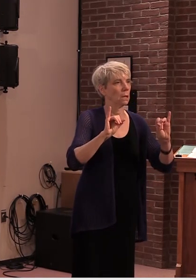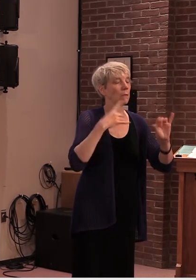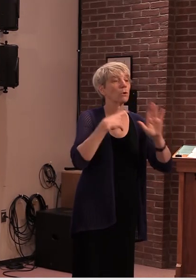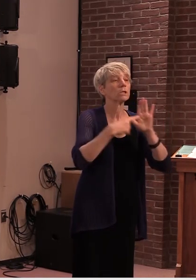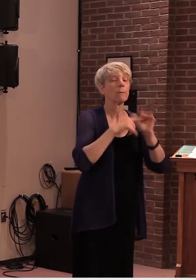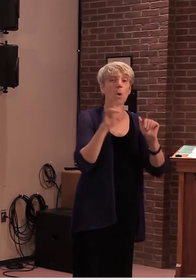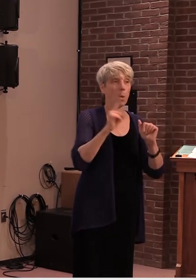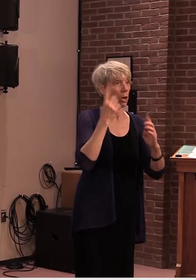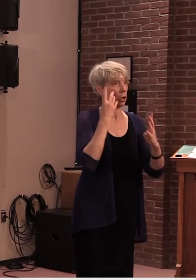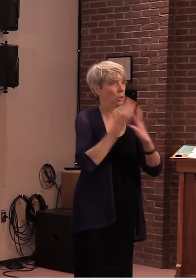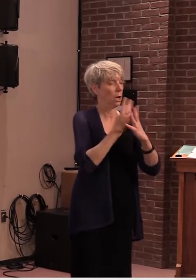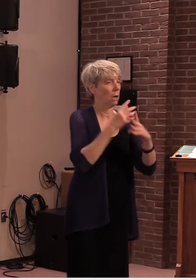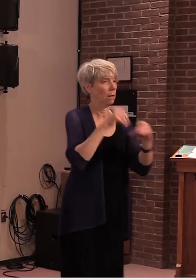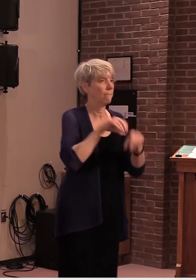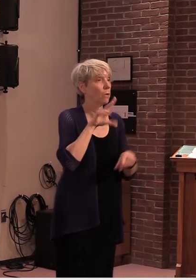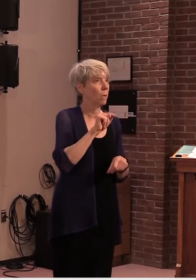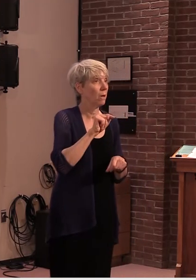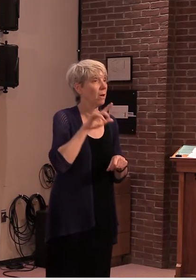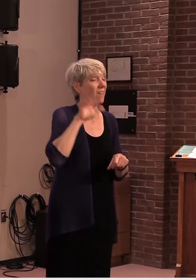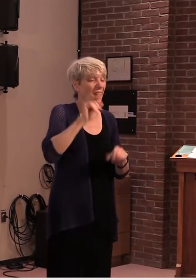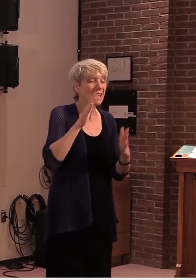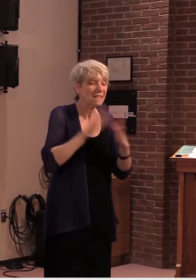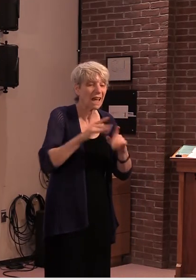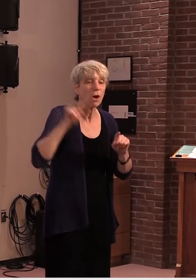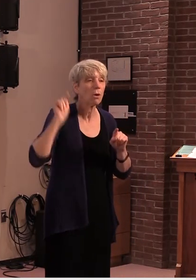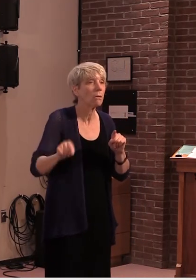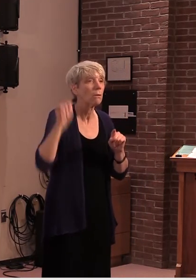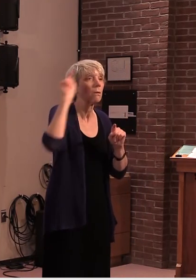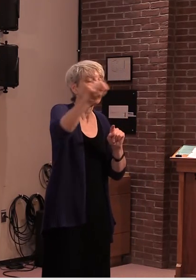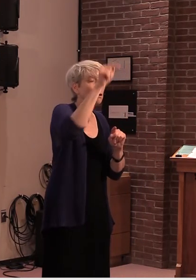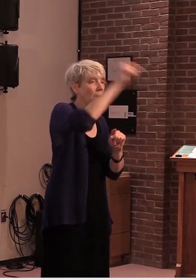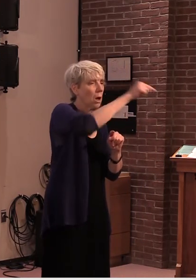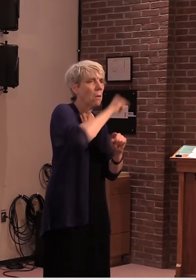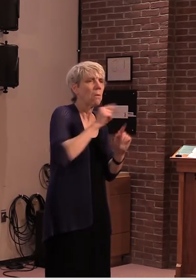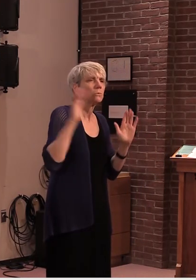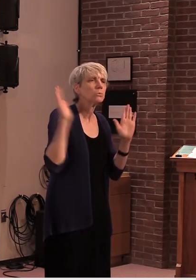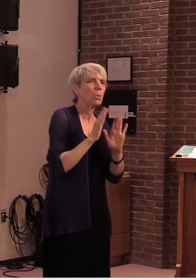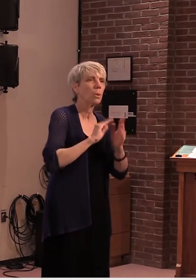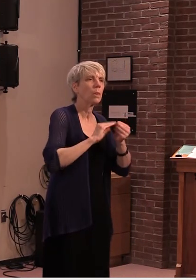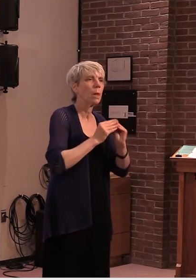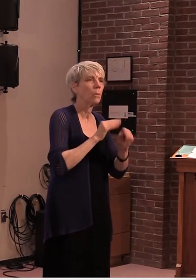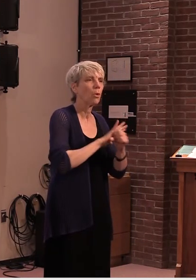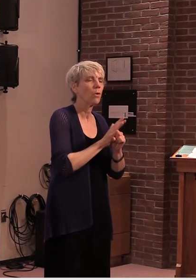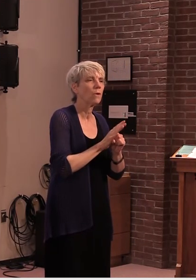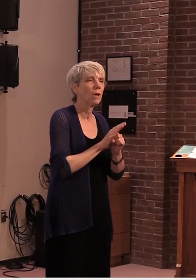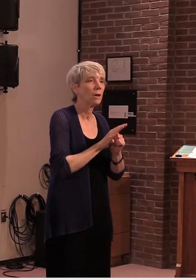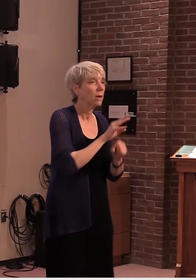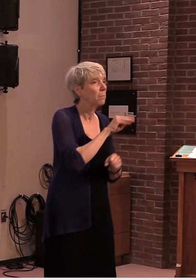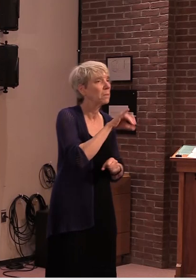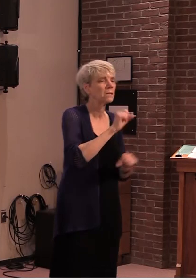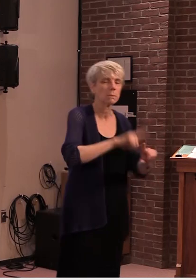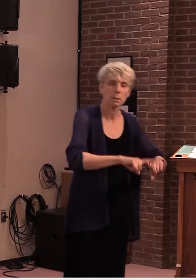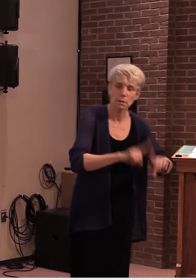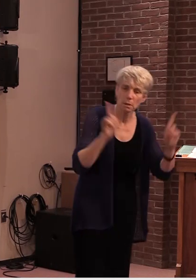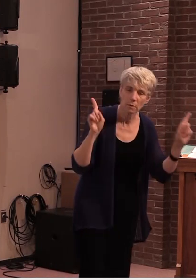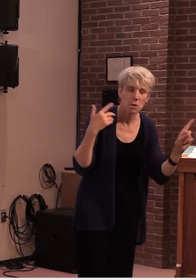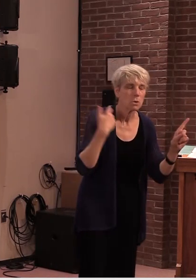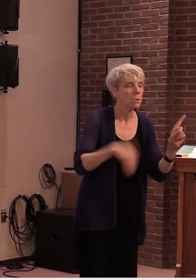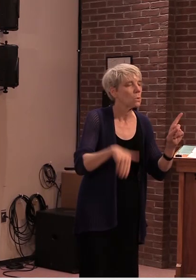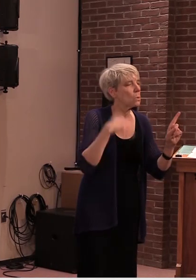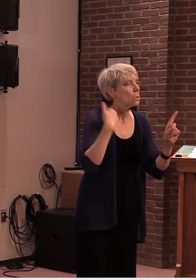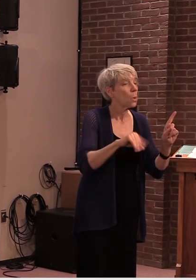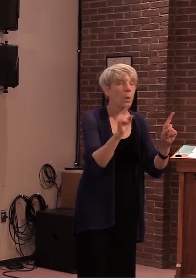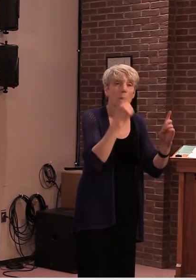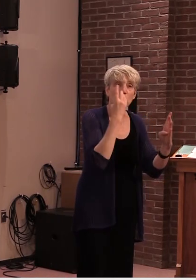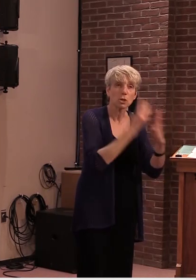our facilities. This is not the case at the facility in Mississippi. Where it is located has some of the